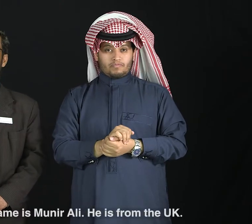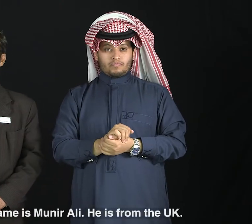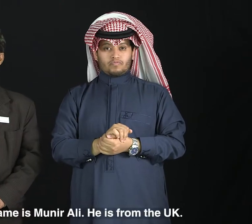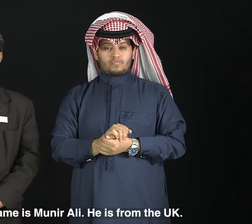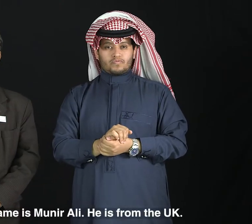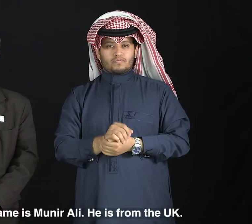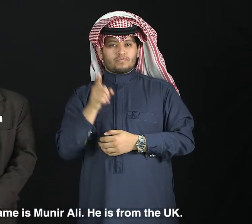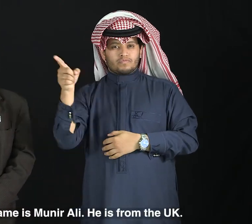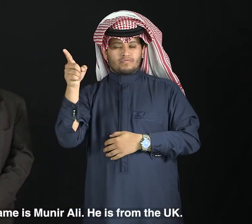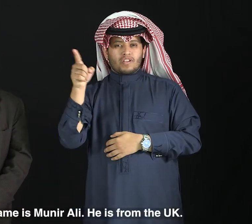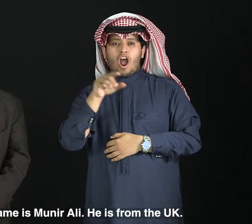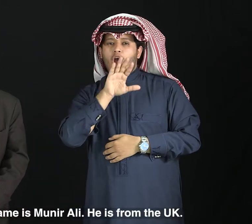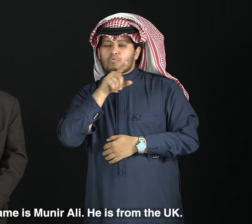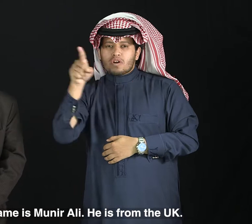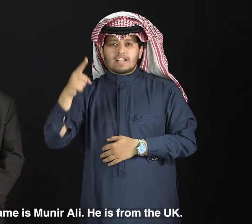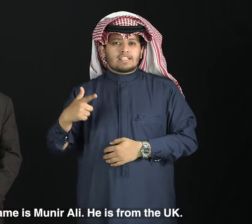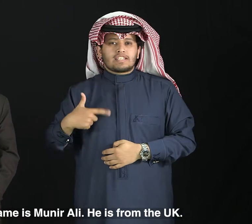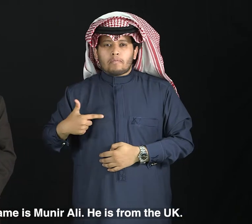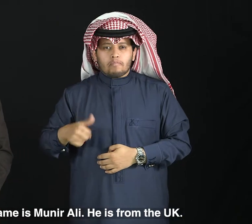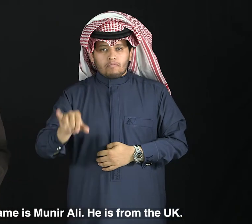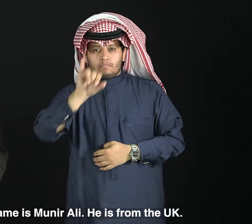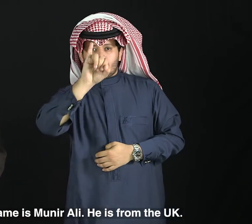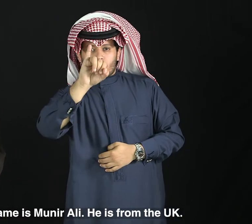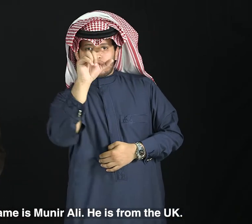My father's name is Munir Ali.